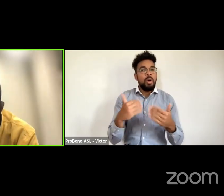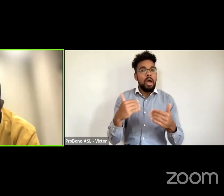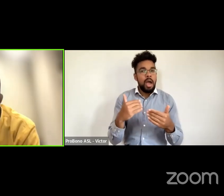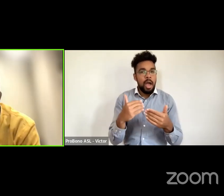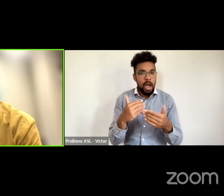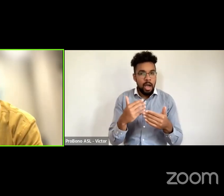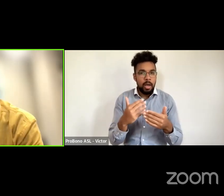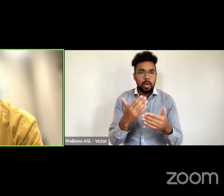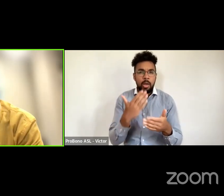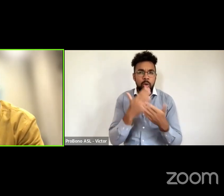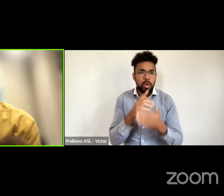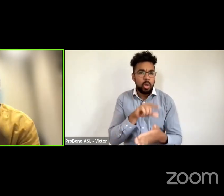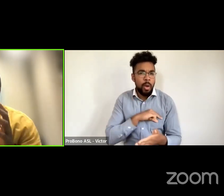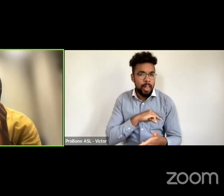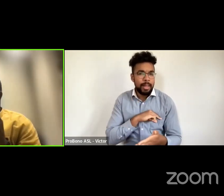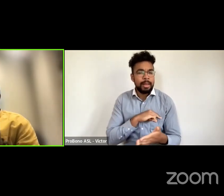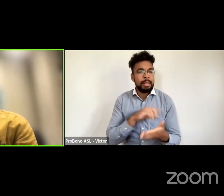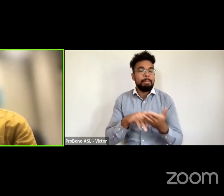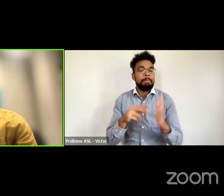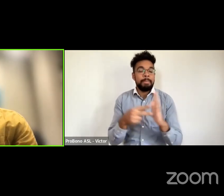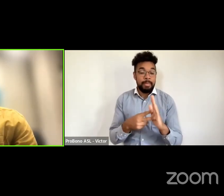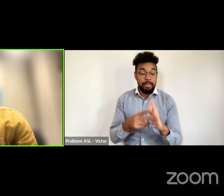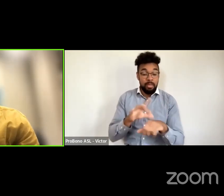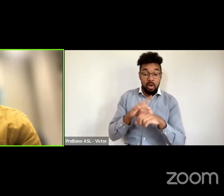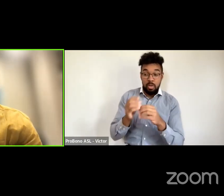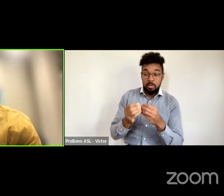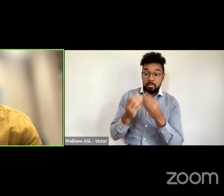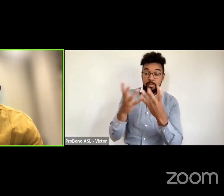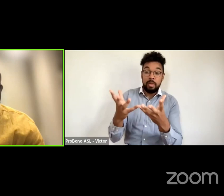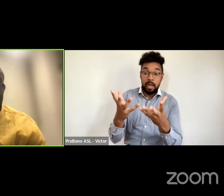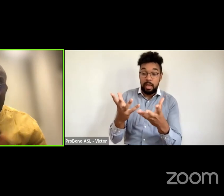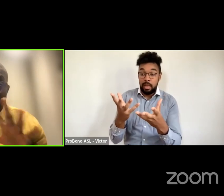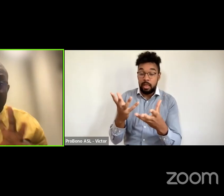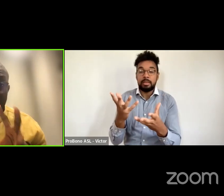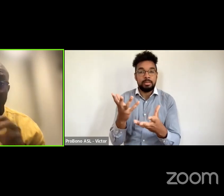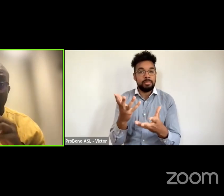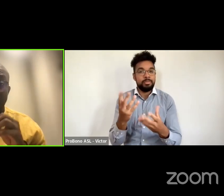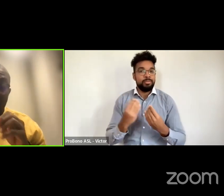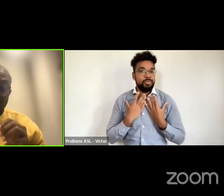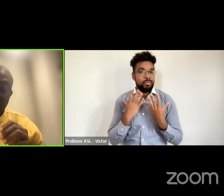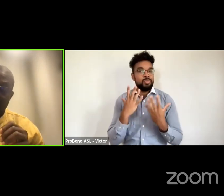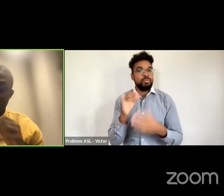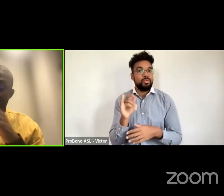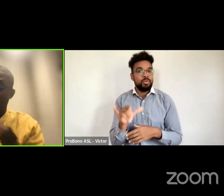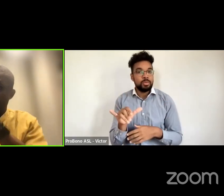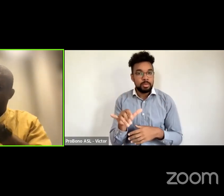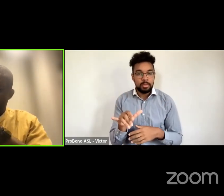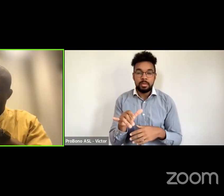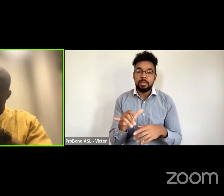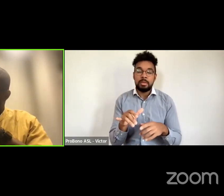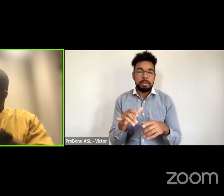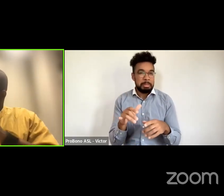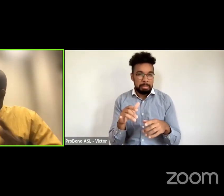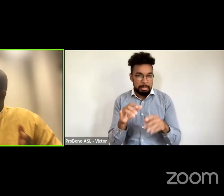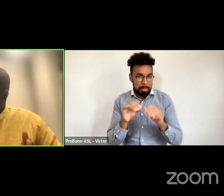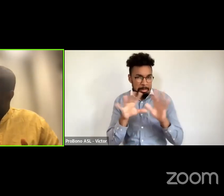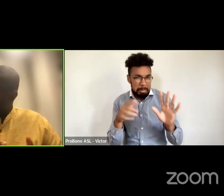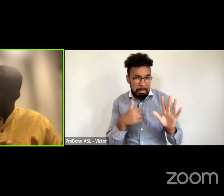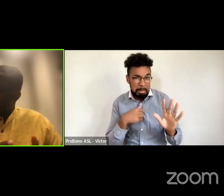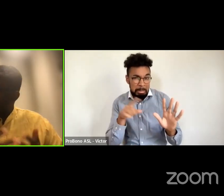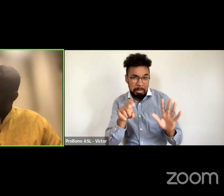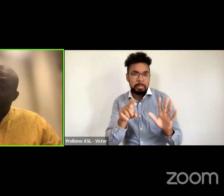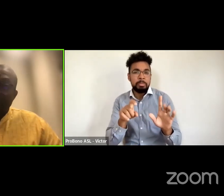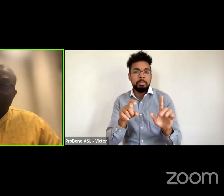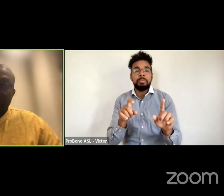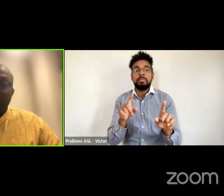does it does uh so it's it's interesting i mean a lot of questions to ask you um because